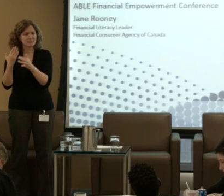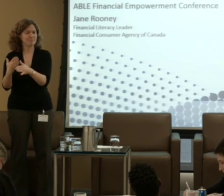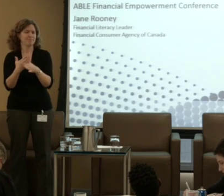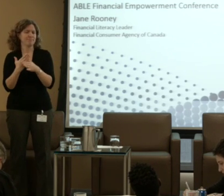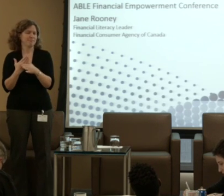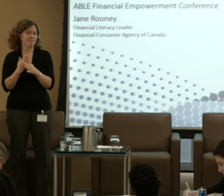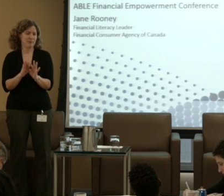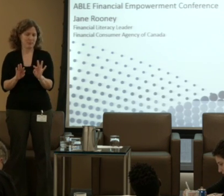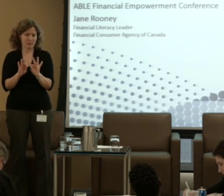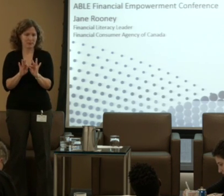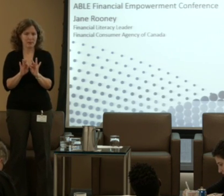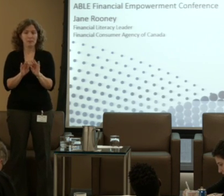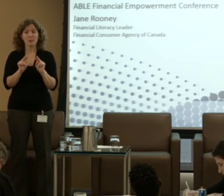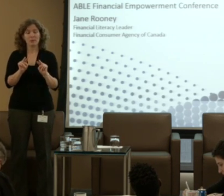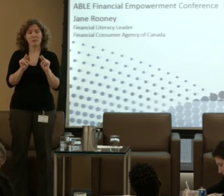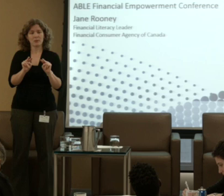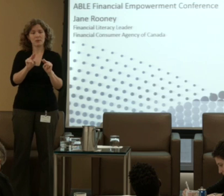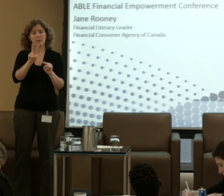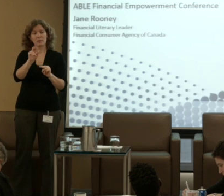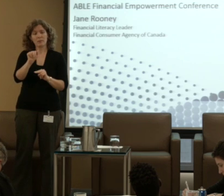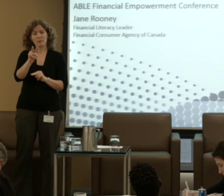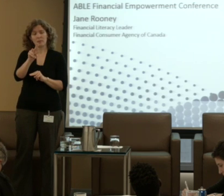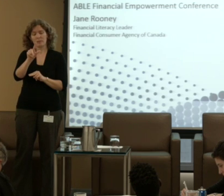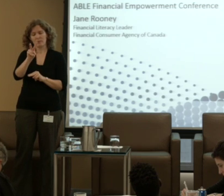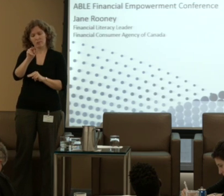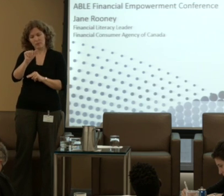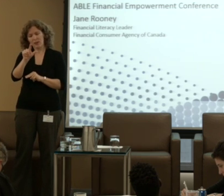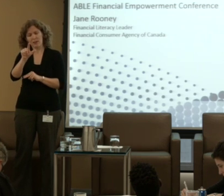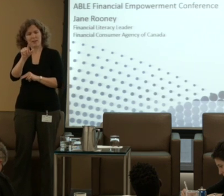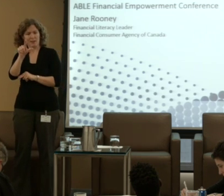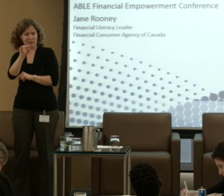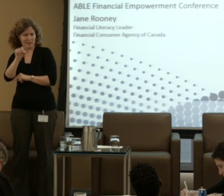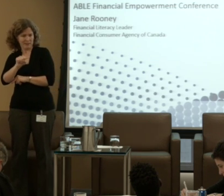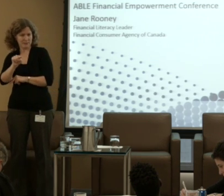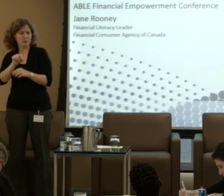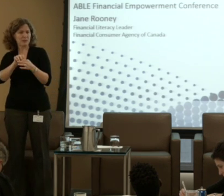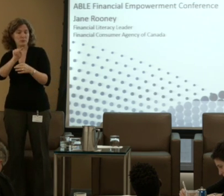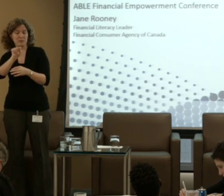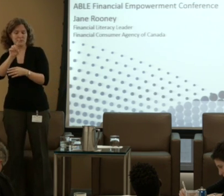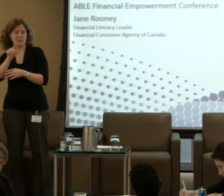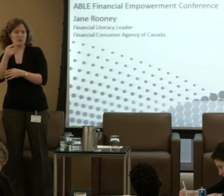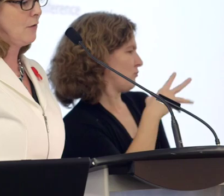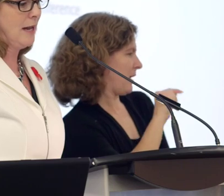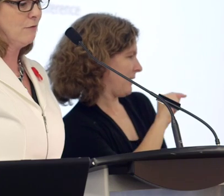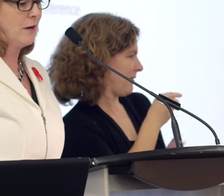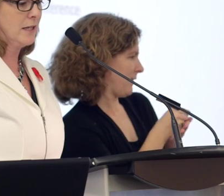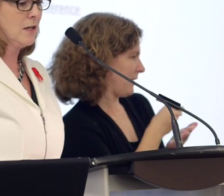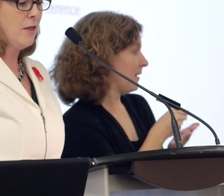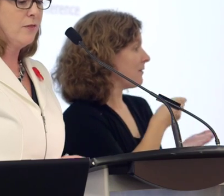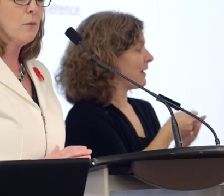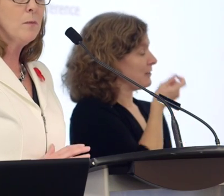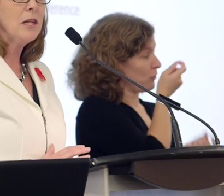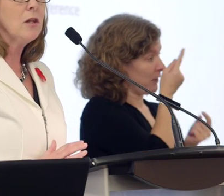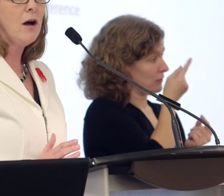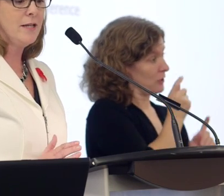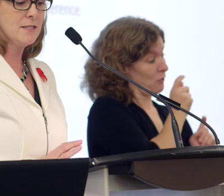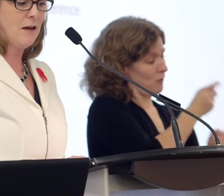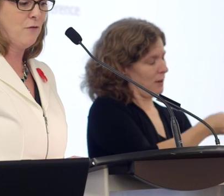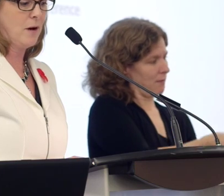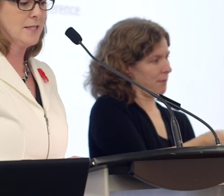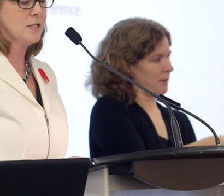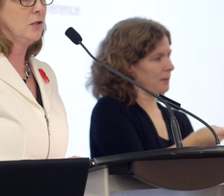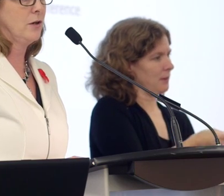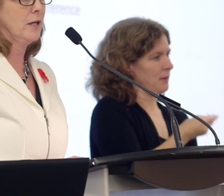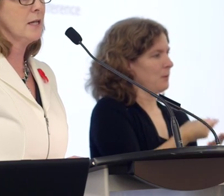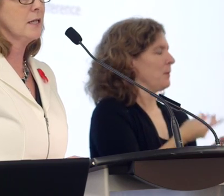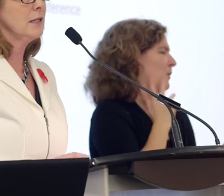I'm really looking forward to hearing from Val and Liz about the TD Grant Fund, the Financial Literacy Grant Fund. There will be lots